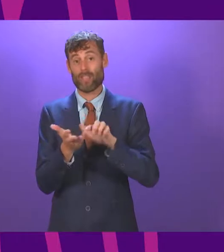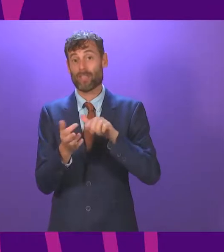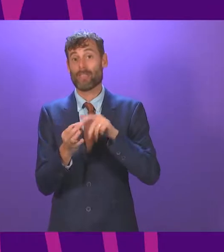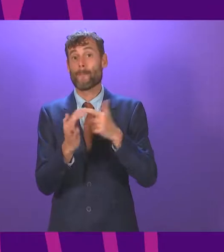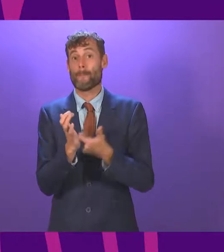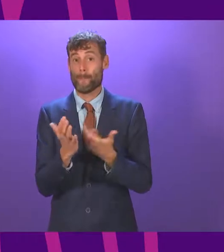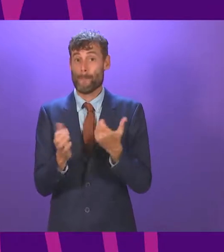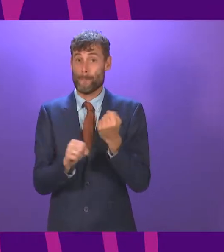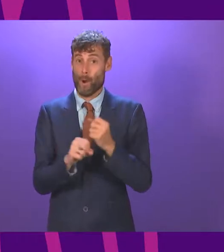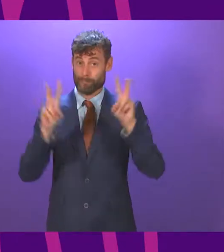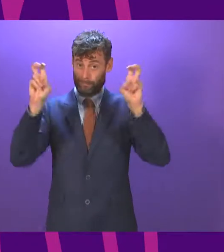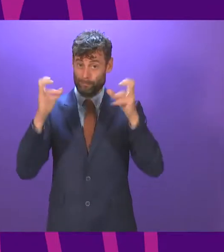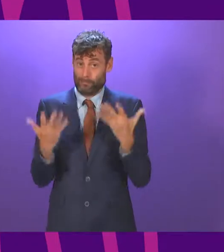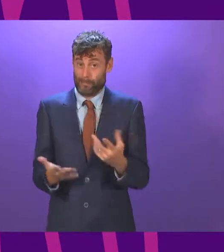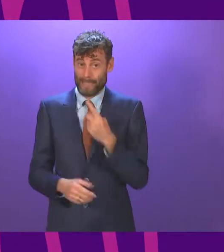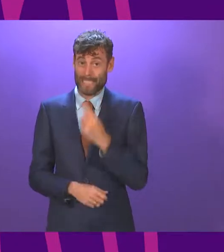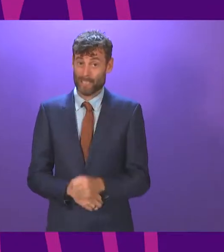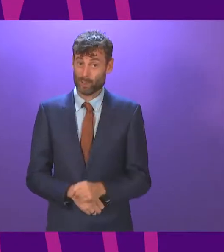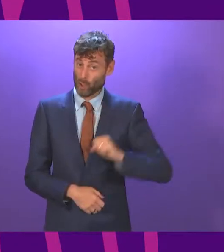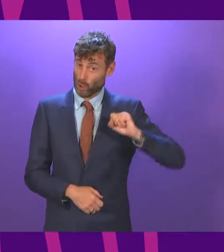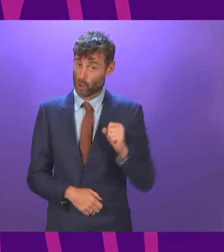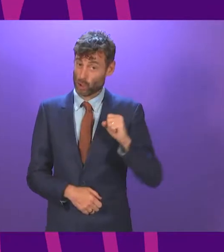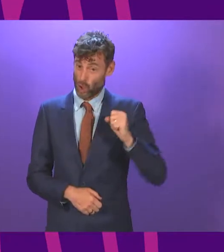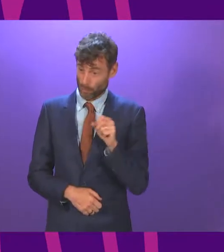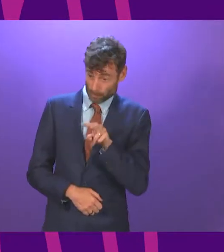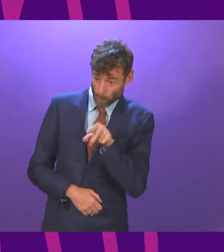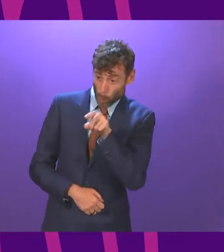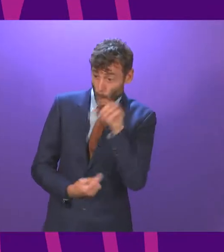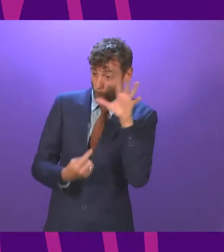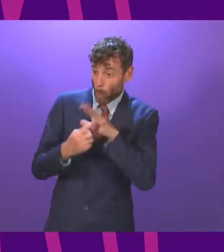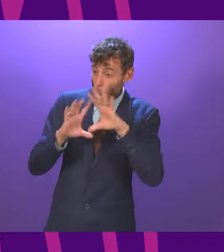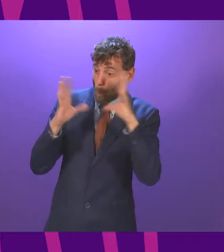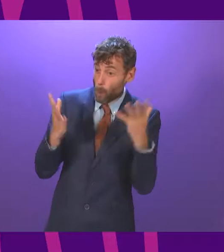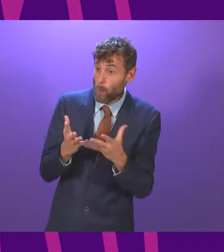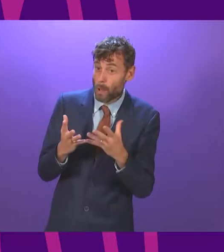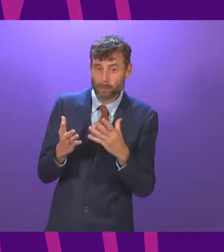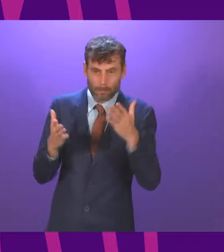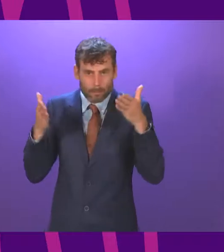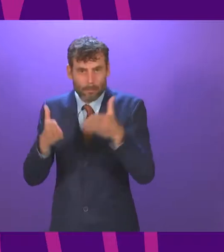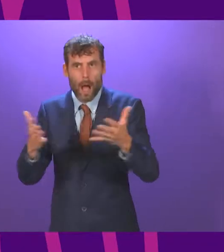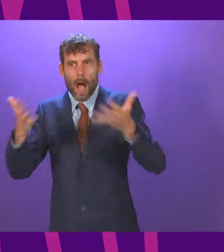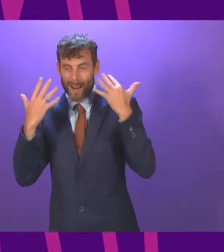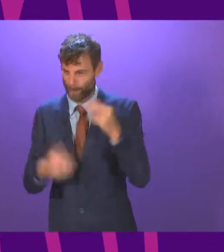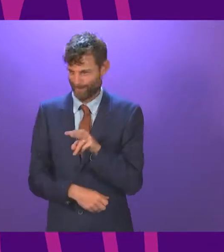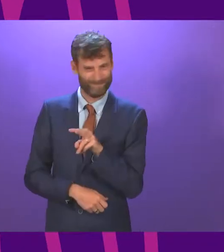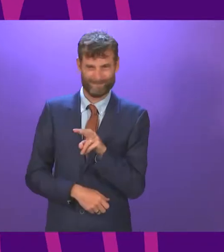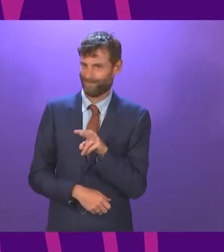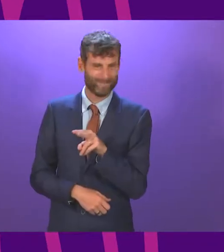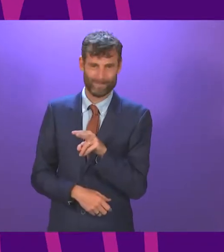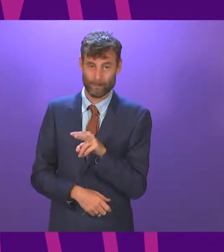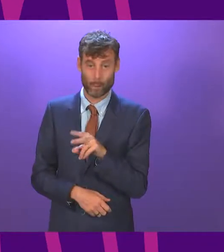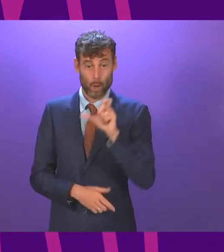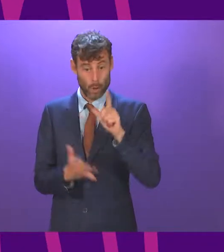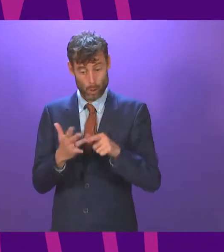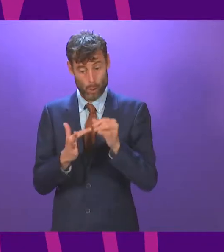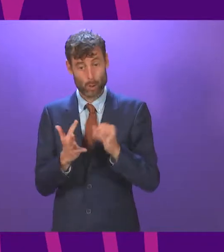Scotland under this Government has done little to suggest it is a world leader on climate change. With COP26 approaching,